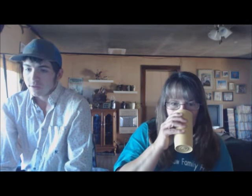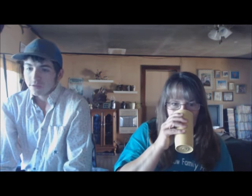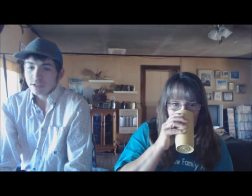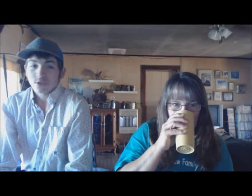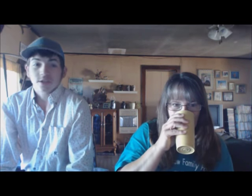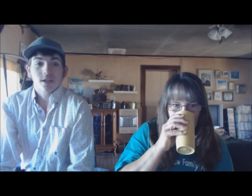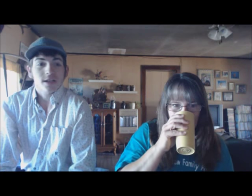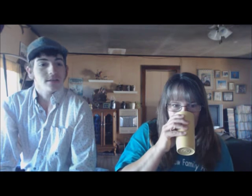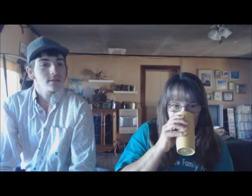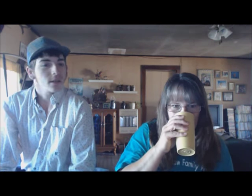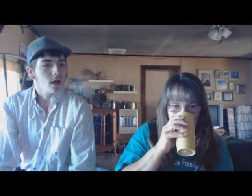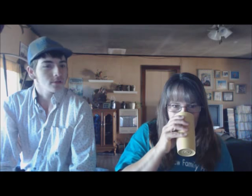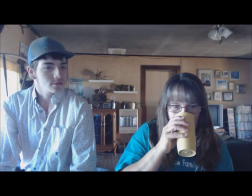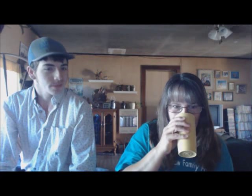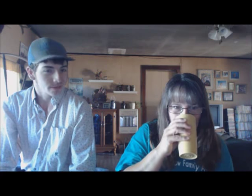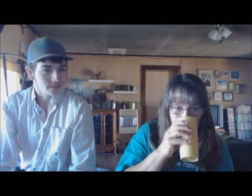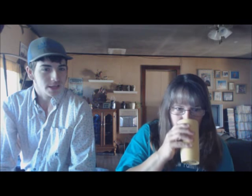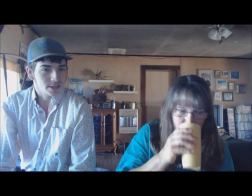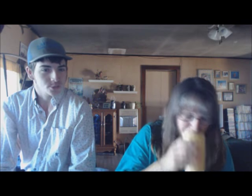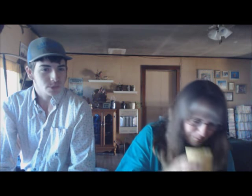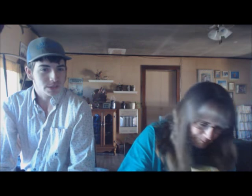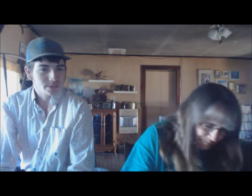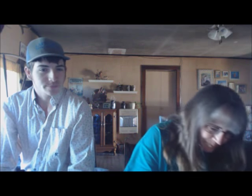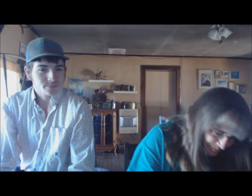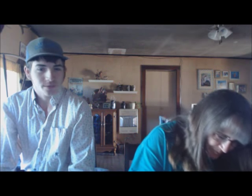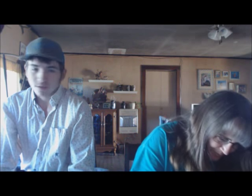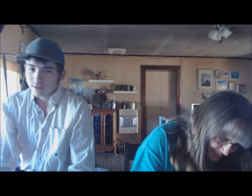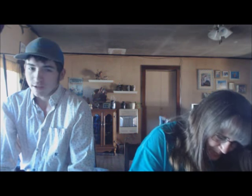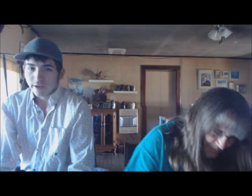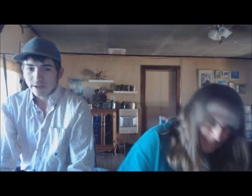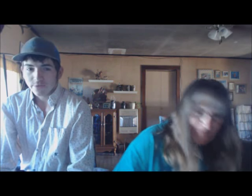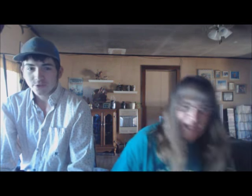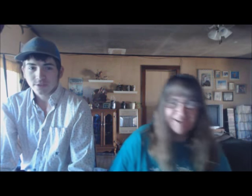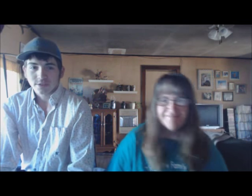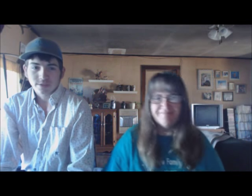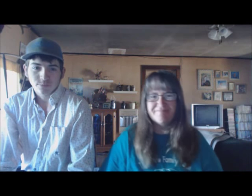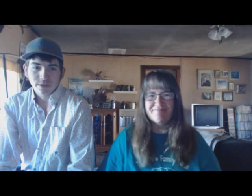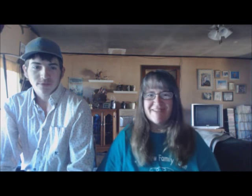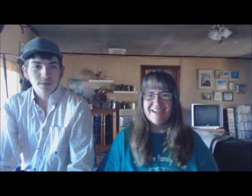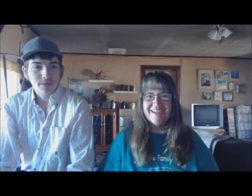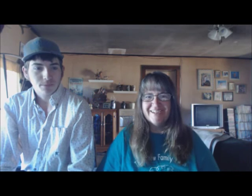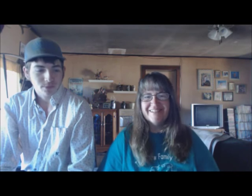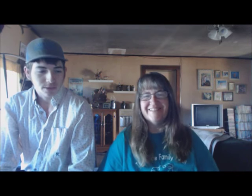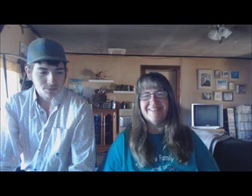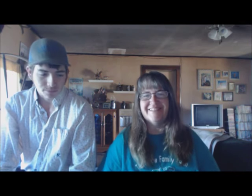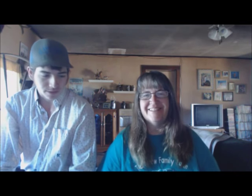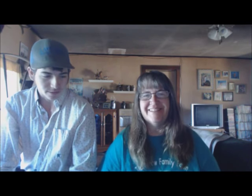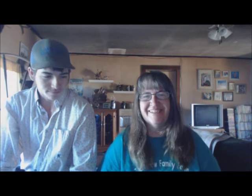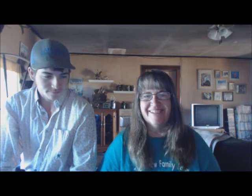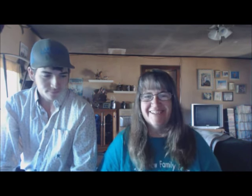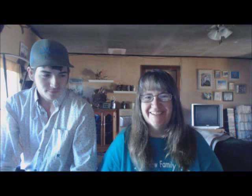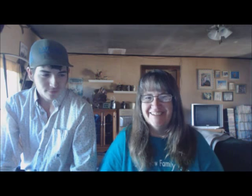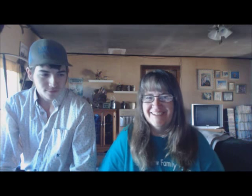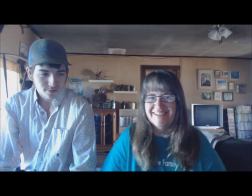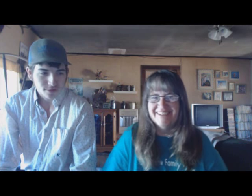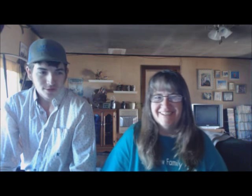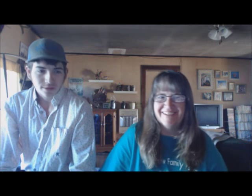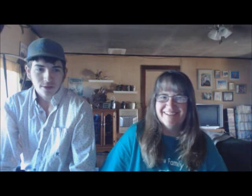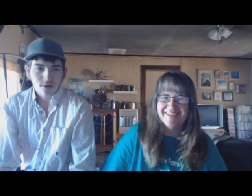They took a class in locksmithing last week. And ever since then, we have not been able to keep them in. They